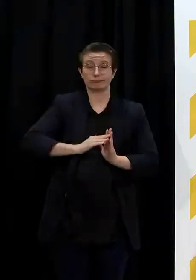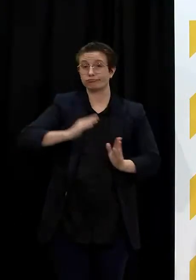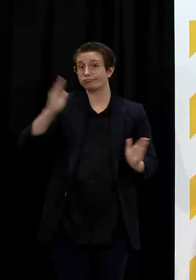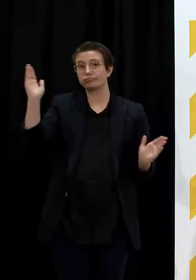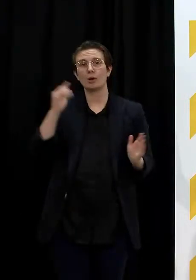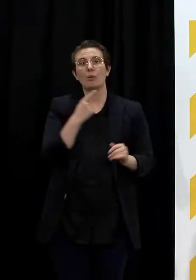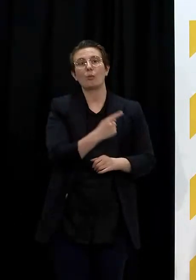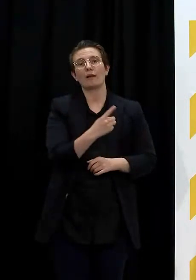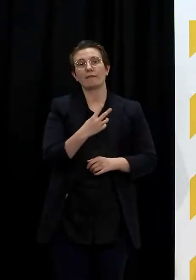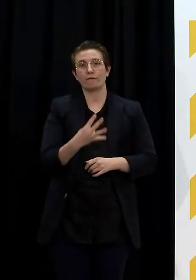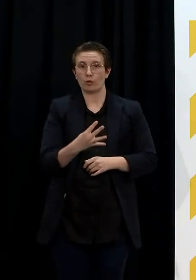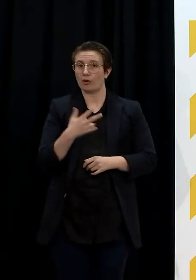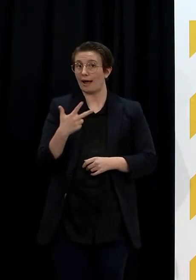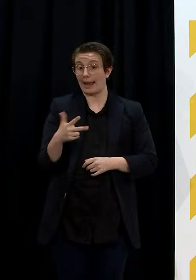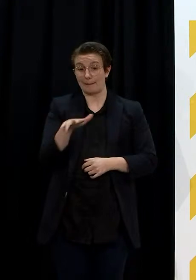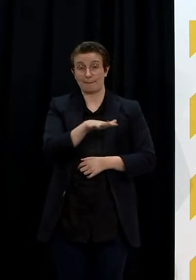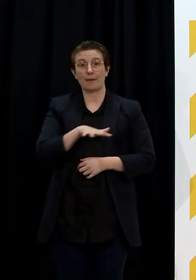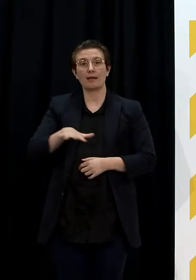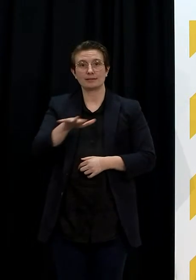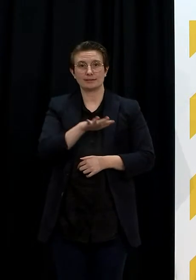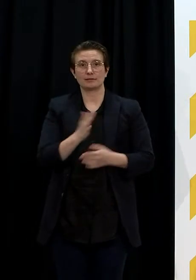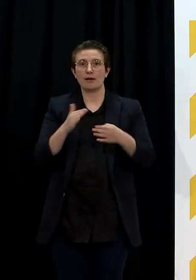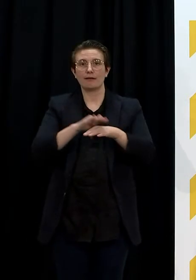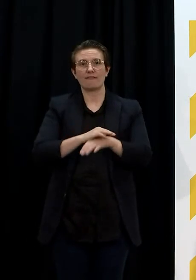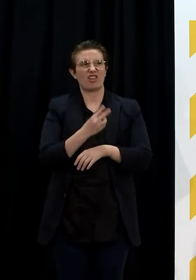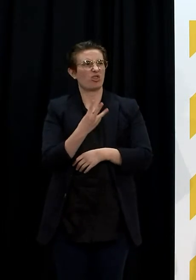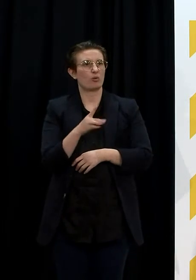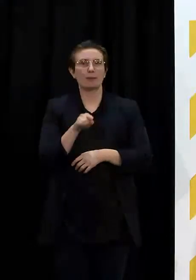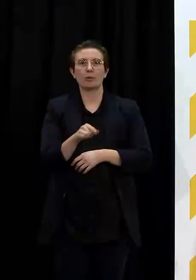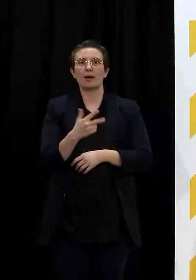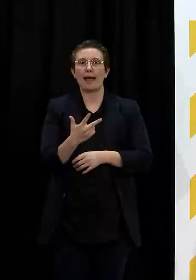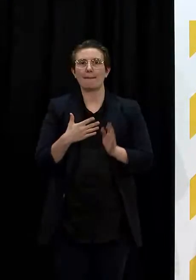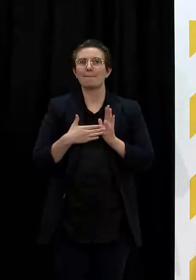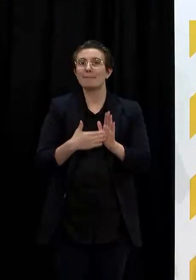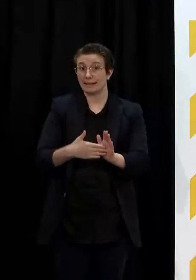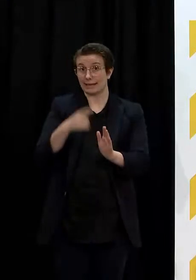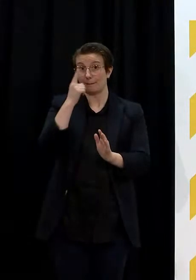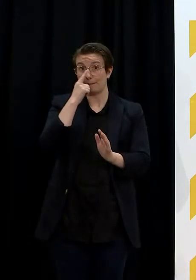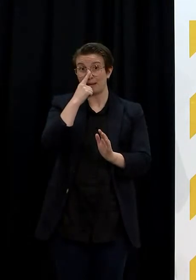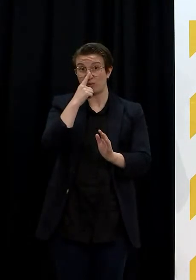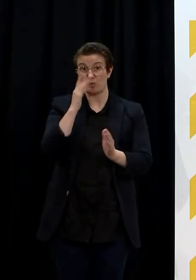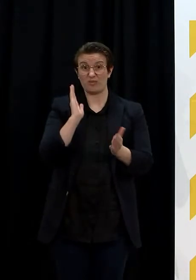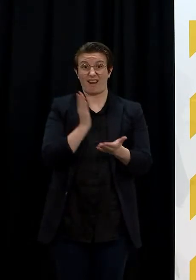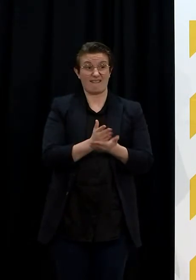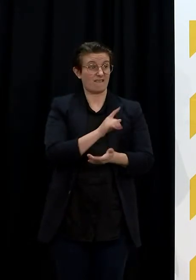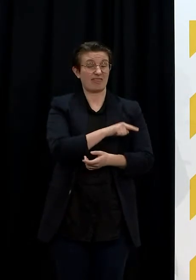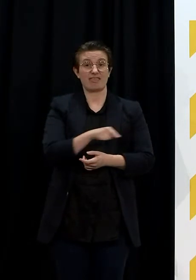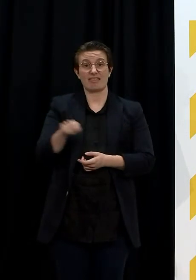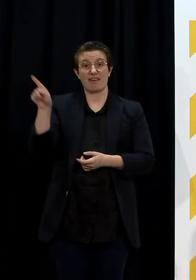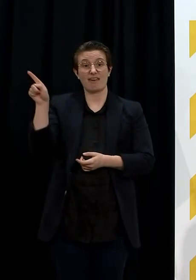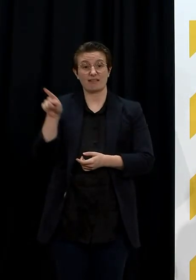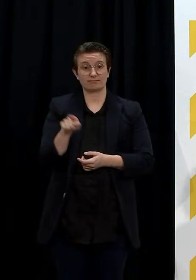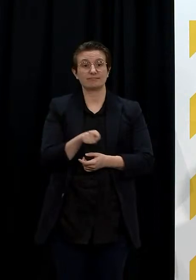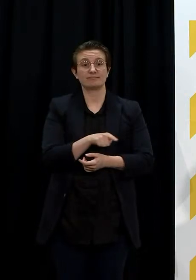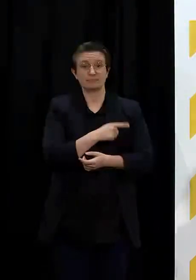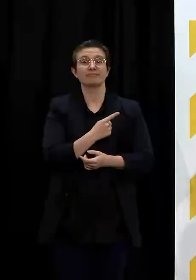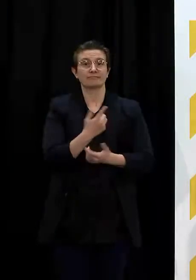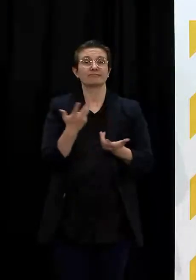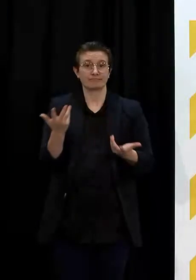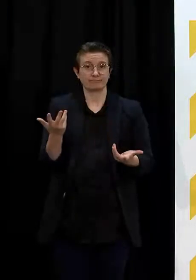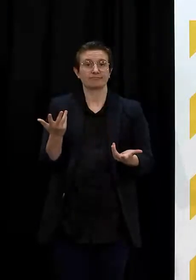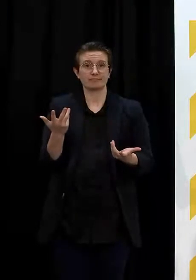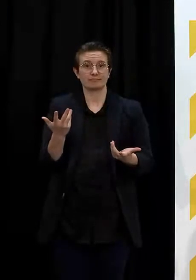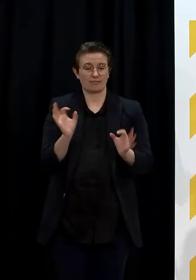the country covering an estimated 3.8 million people and that's 95% of people covered by our articulated wastewater